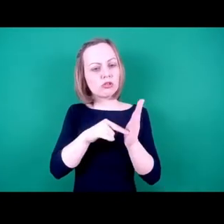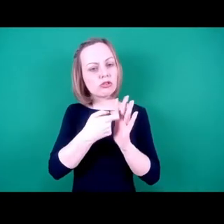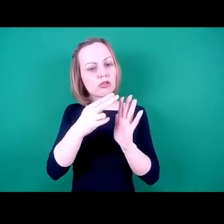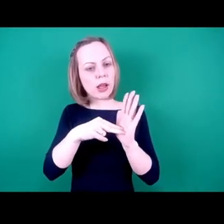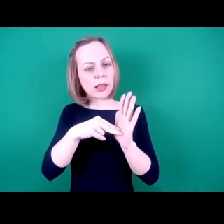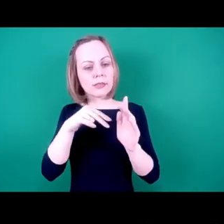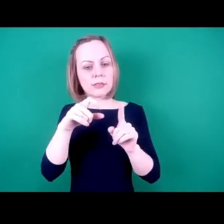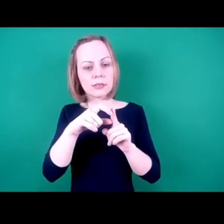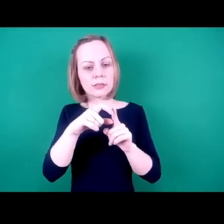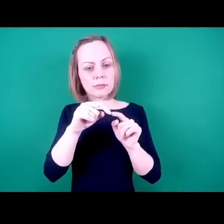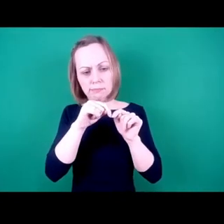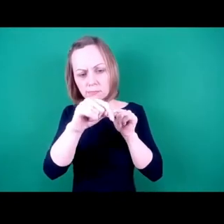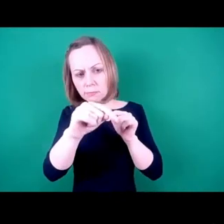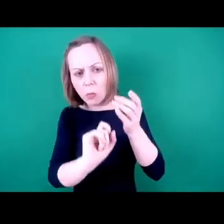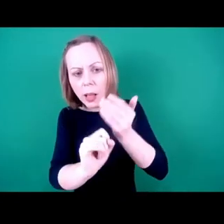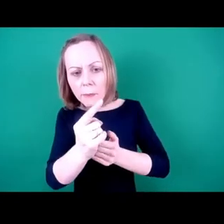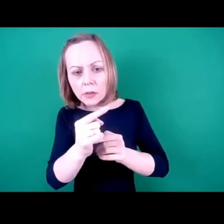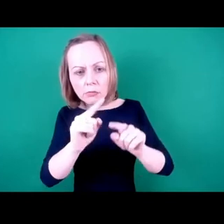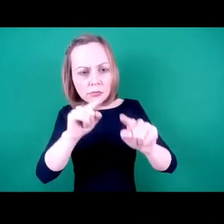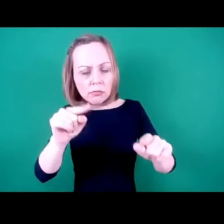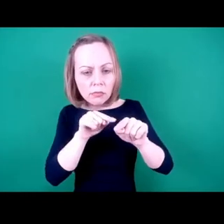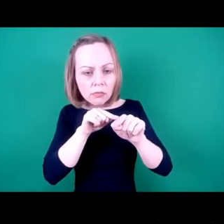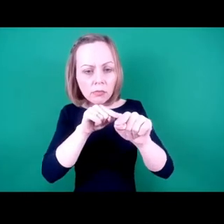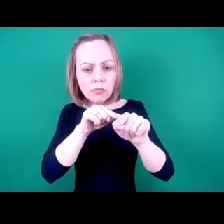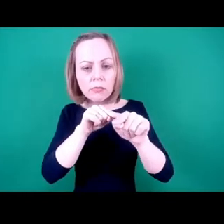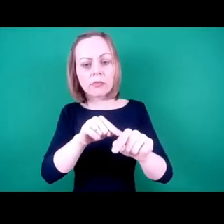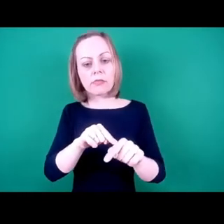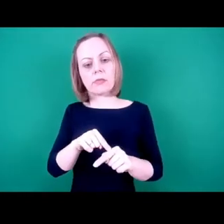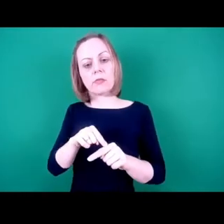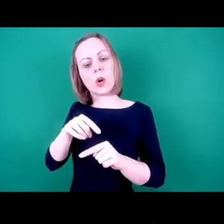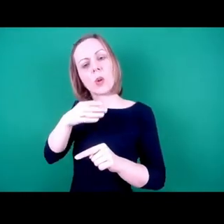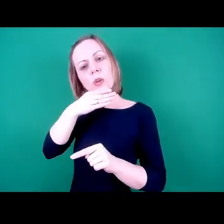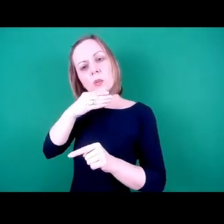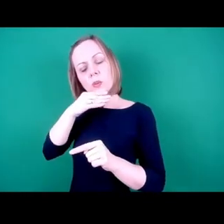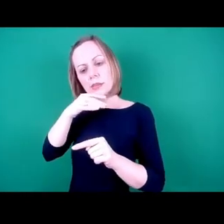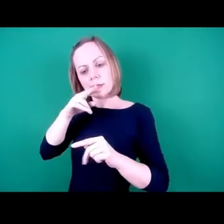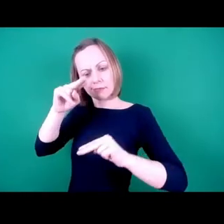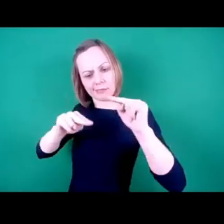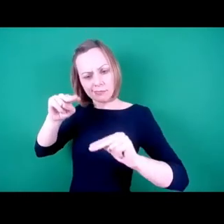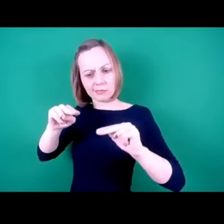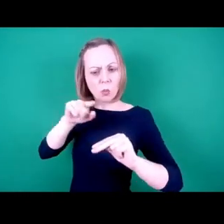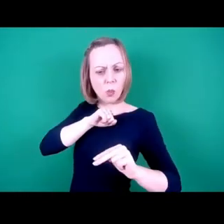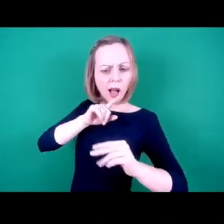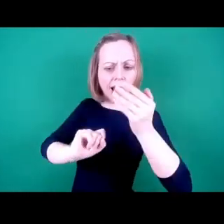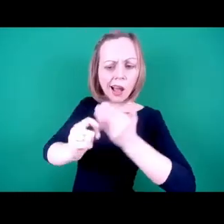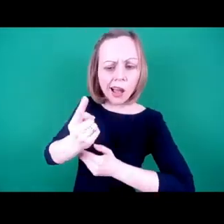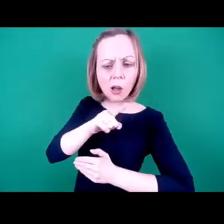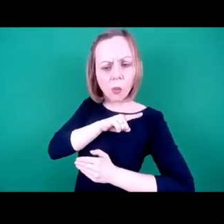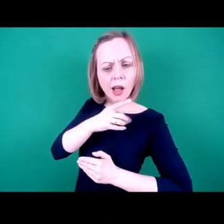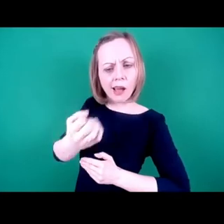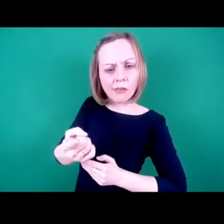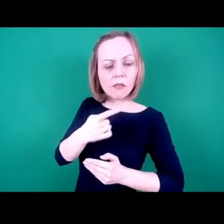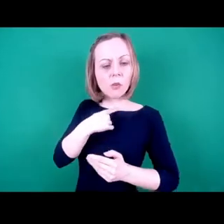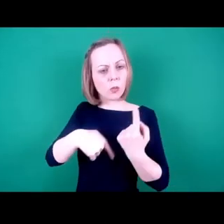We use factor analysis to understand why things are like they are. And we are developing strategy